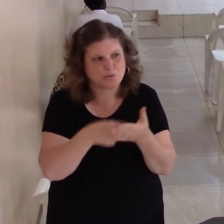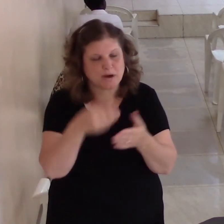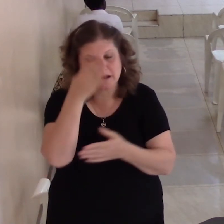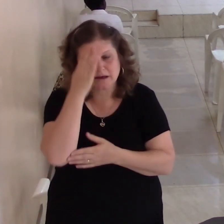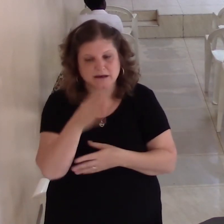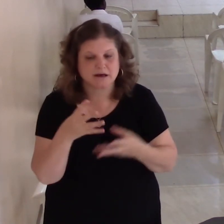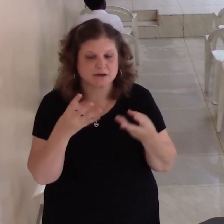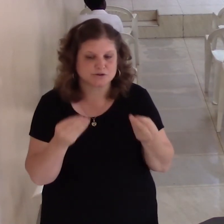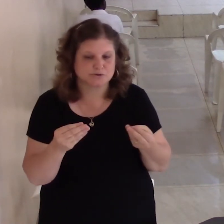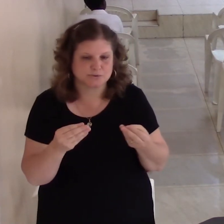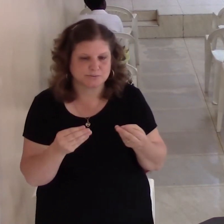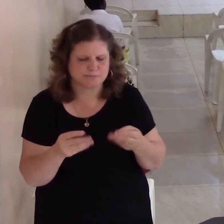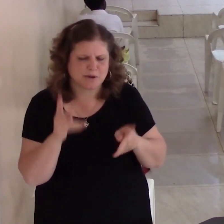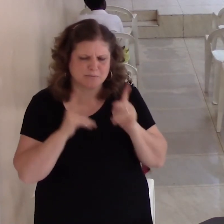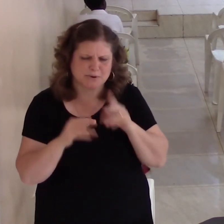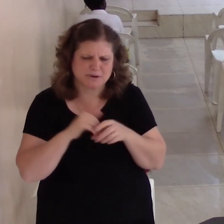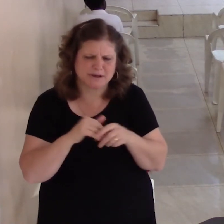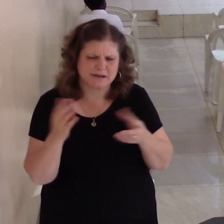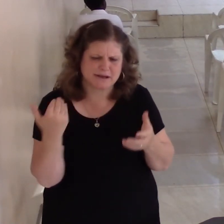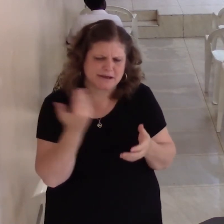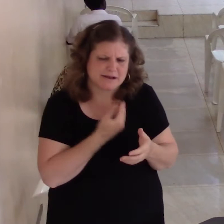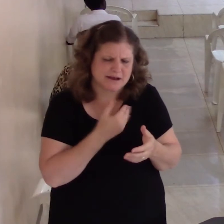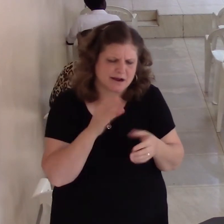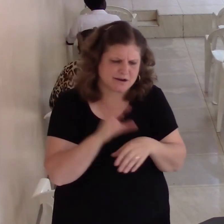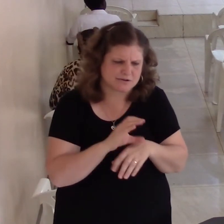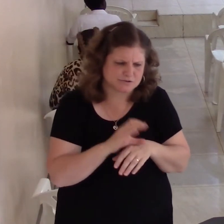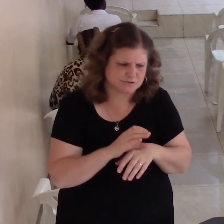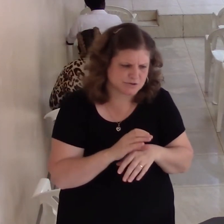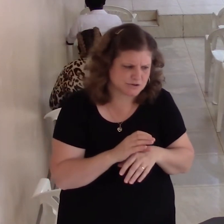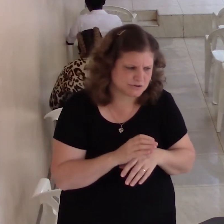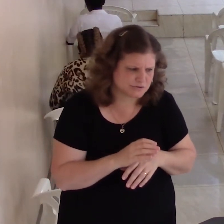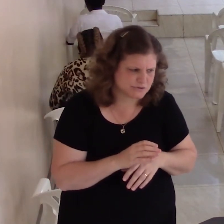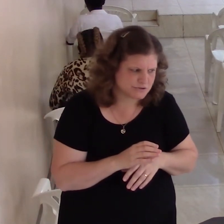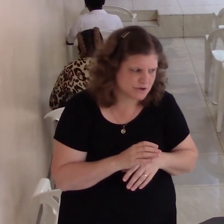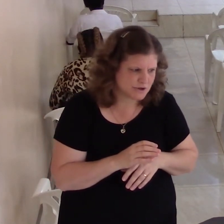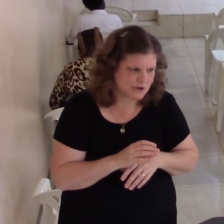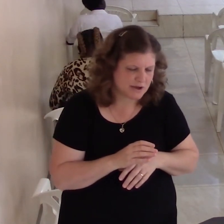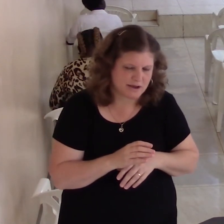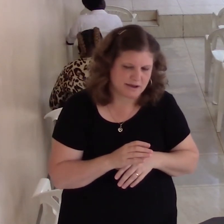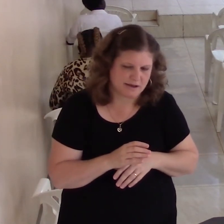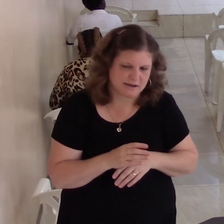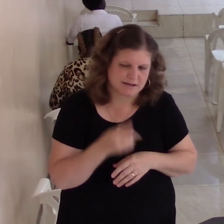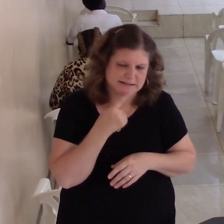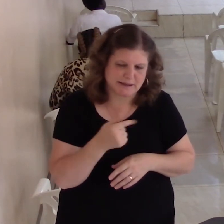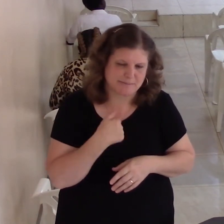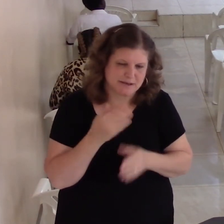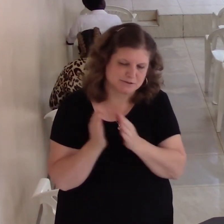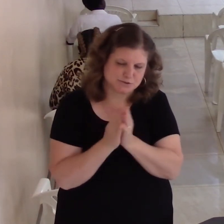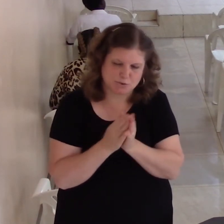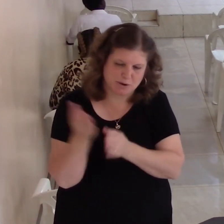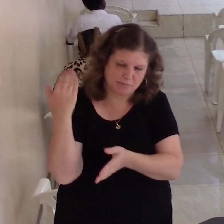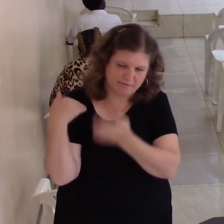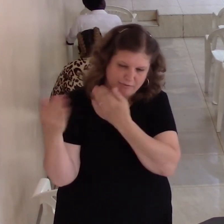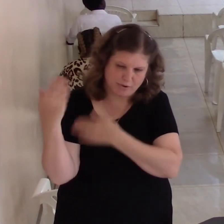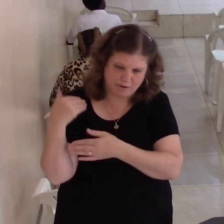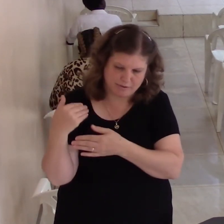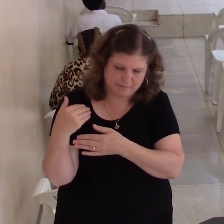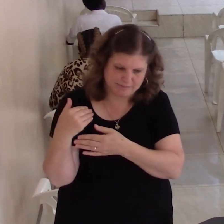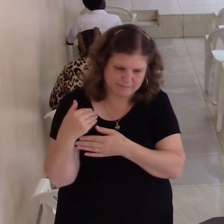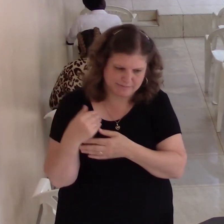told me a story some time ago and asked him if okay to say well let's take it to him. But he talked about helping somebody with some school fees before.